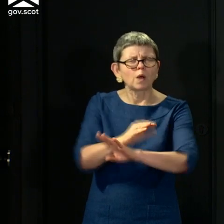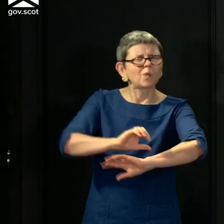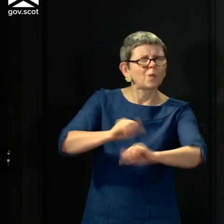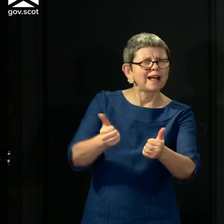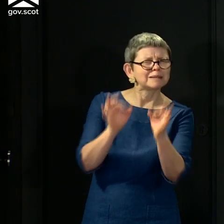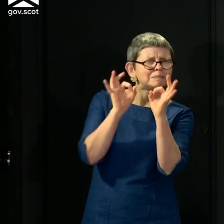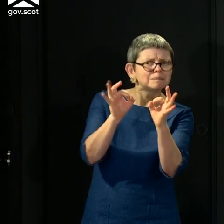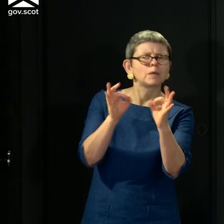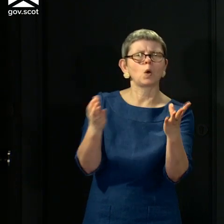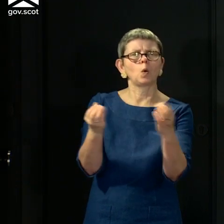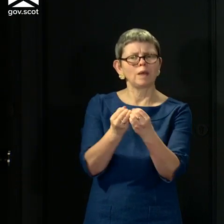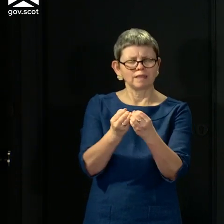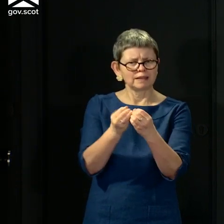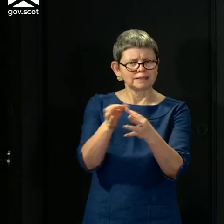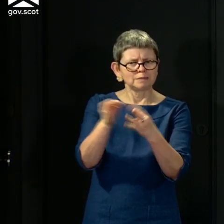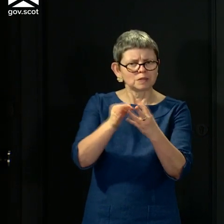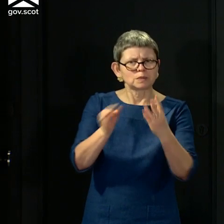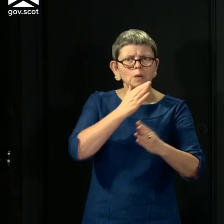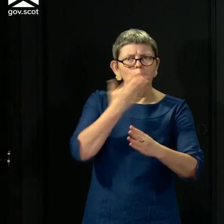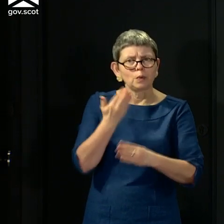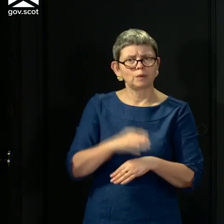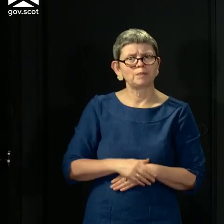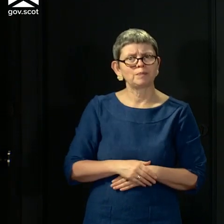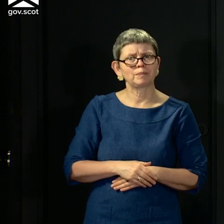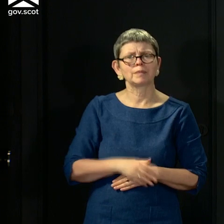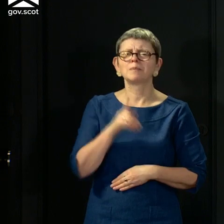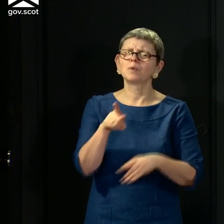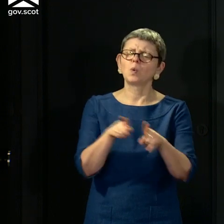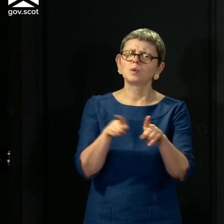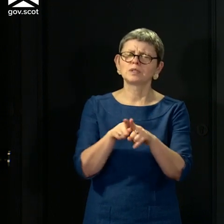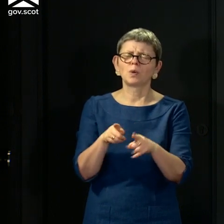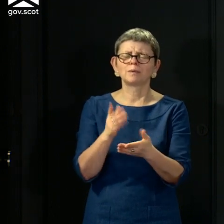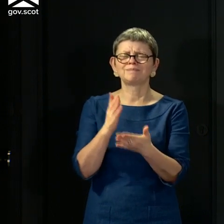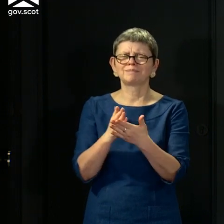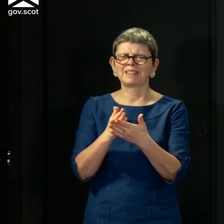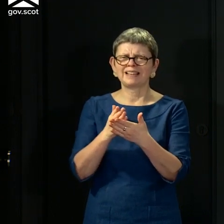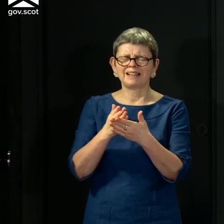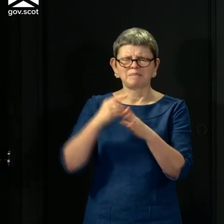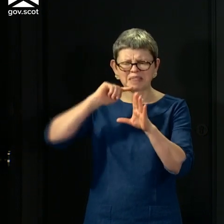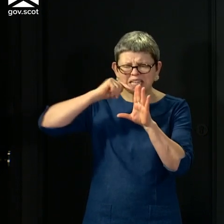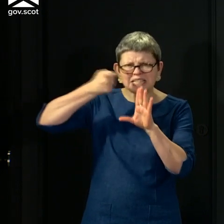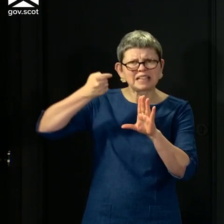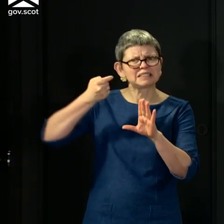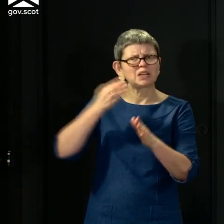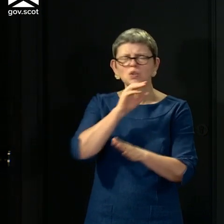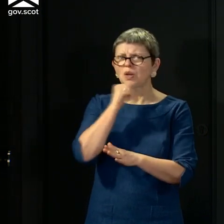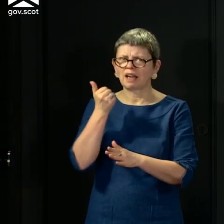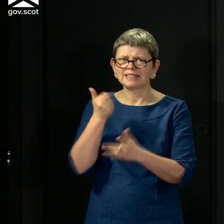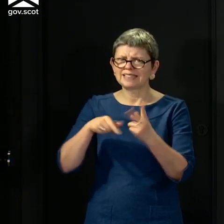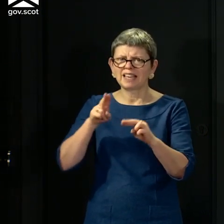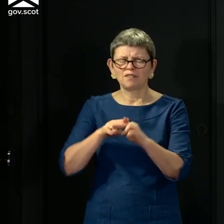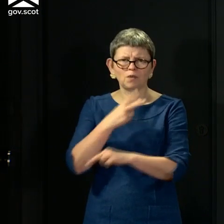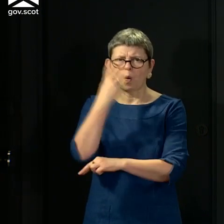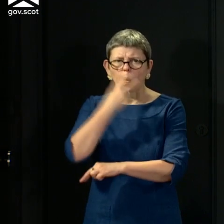said, that the test can be unpleasant and invasive, and particularly for very frail, older people,